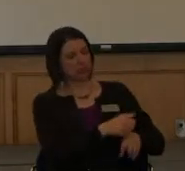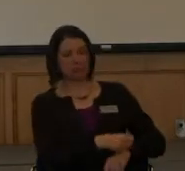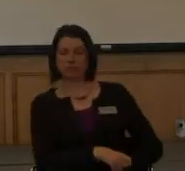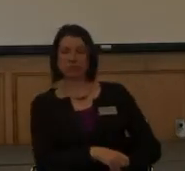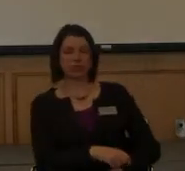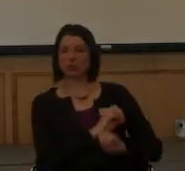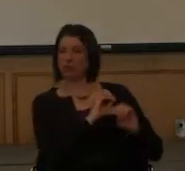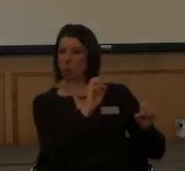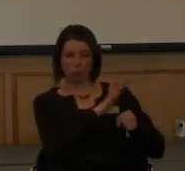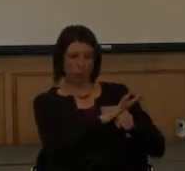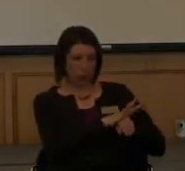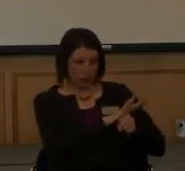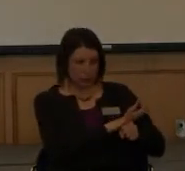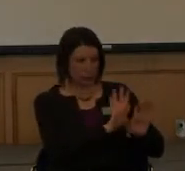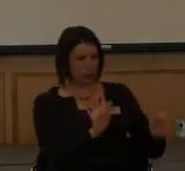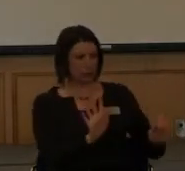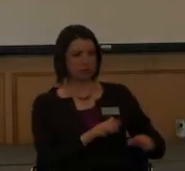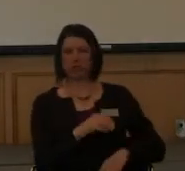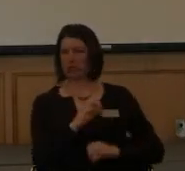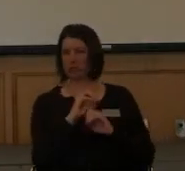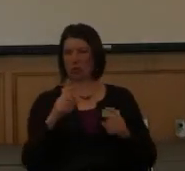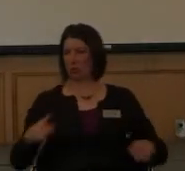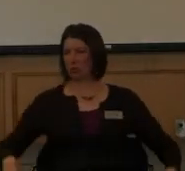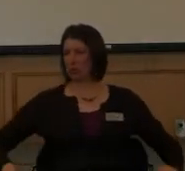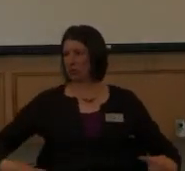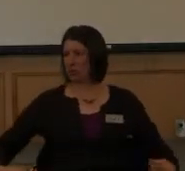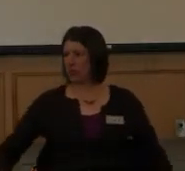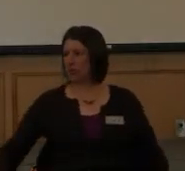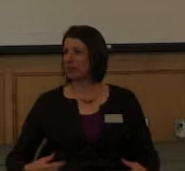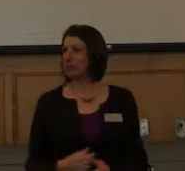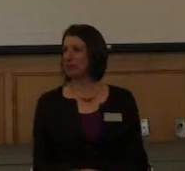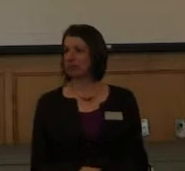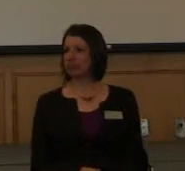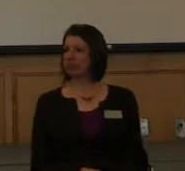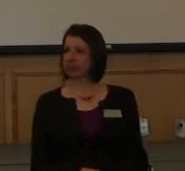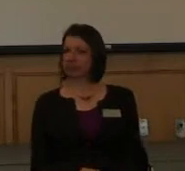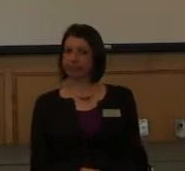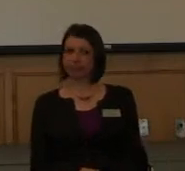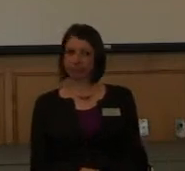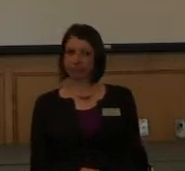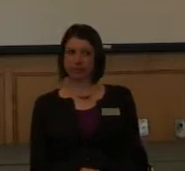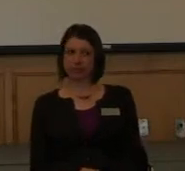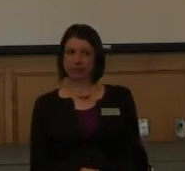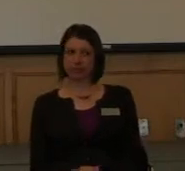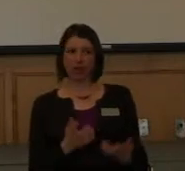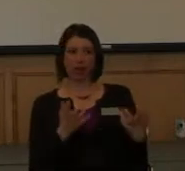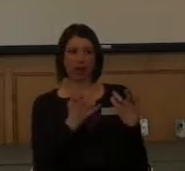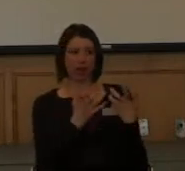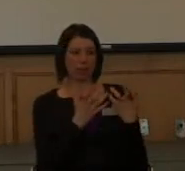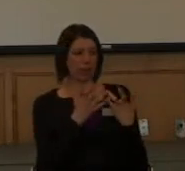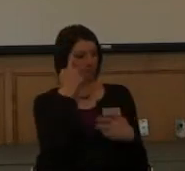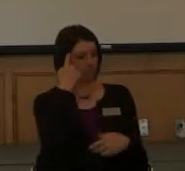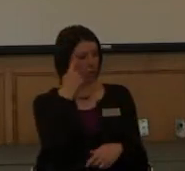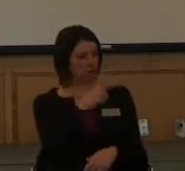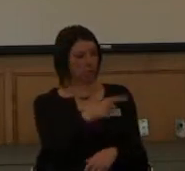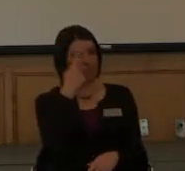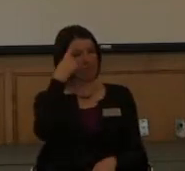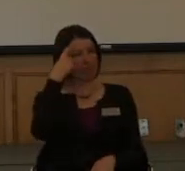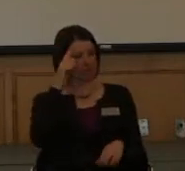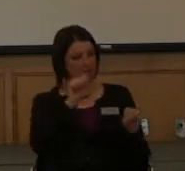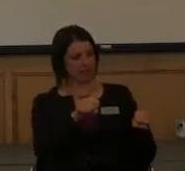involve any kind of hardware or anything like that. That just needs you. It doesn't need to be mentally accessible.